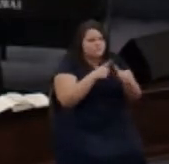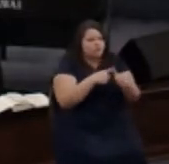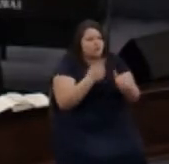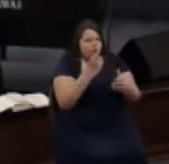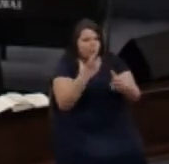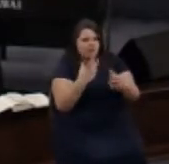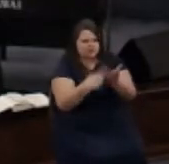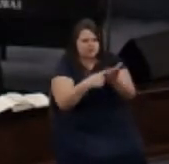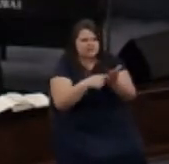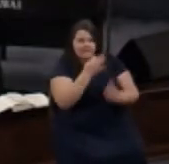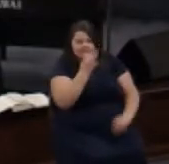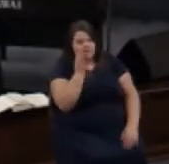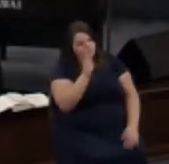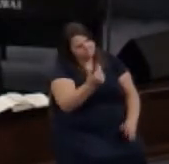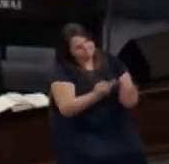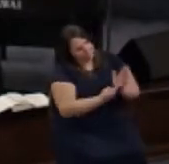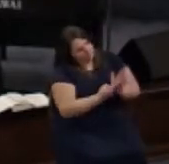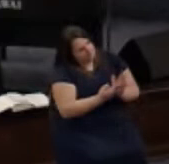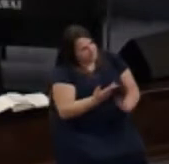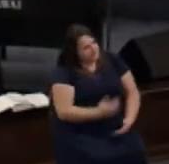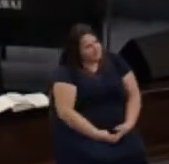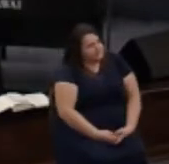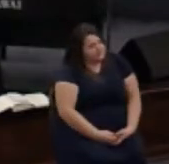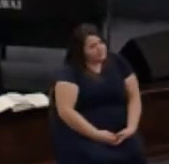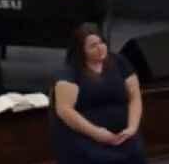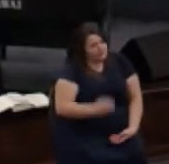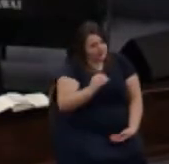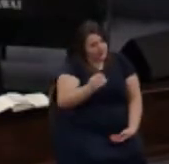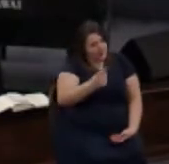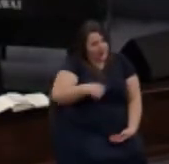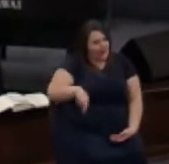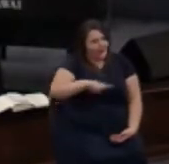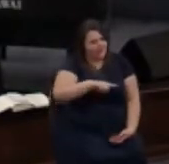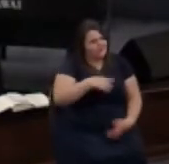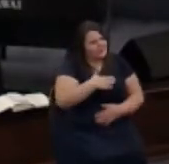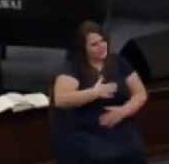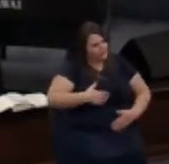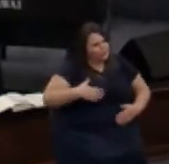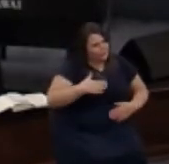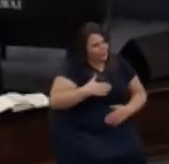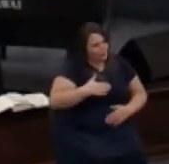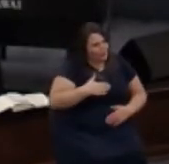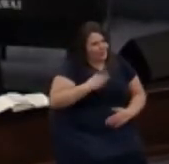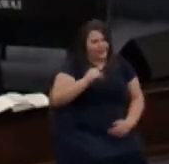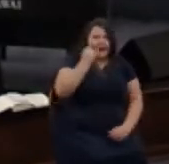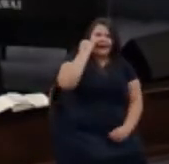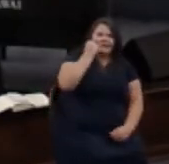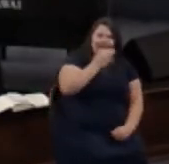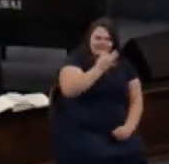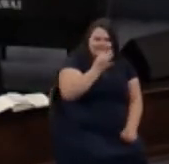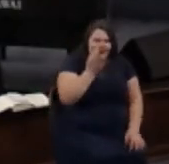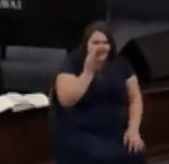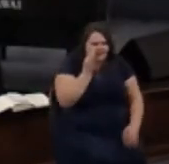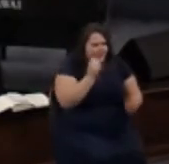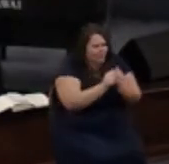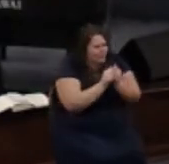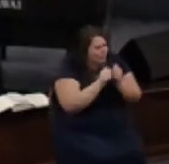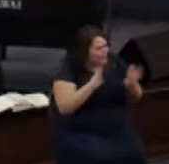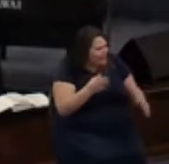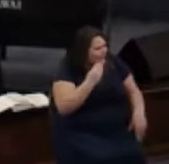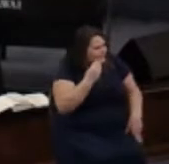let's be honest with each other none of us particularly likes the idea of fasting going without food